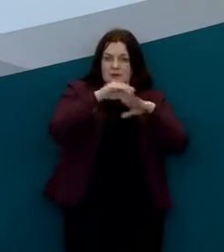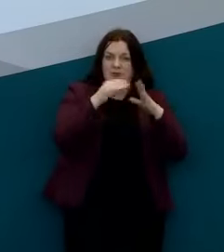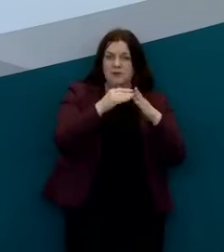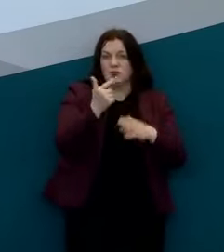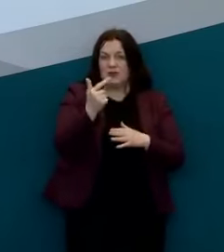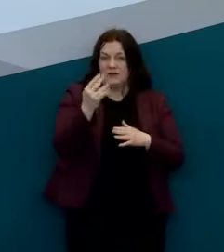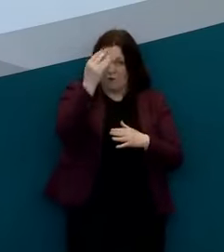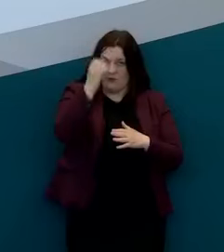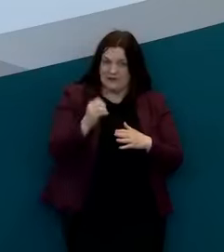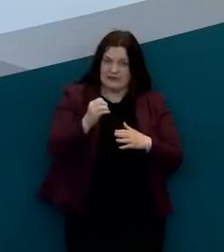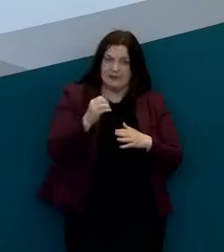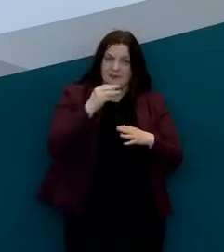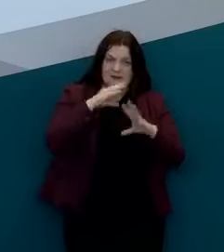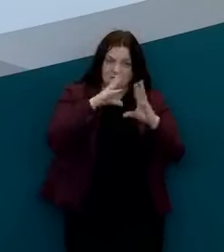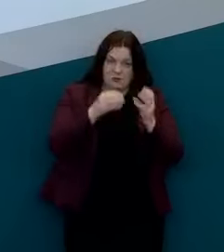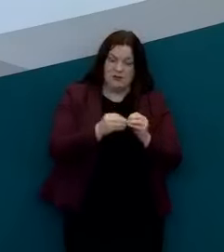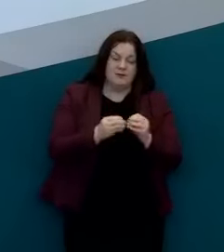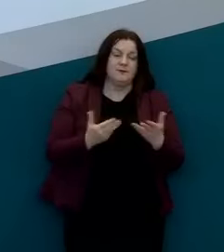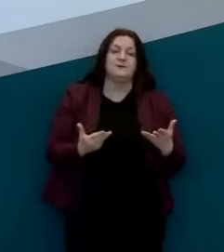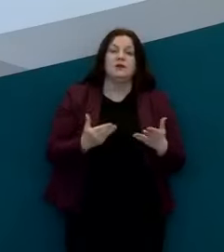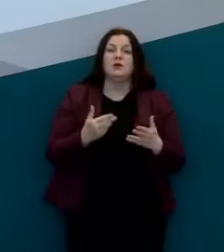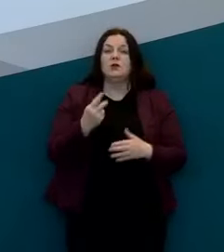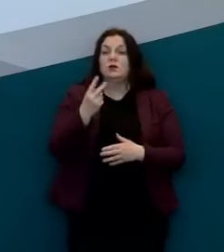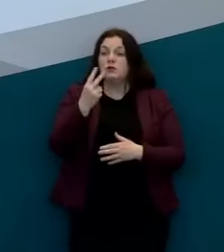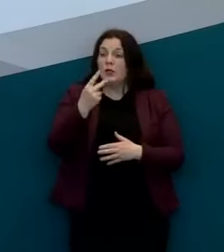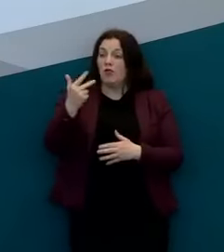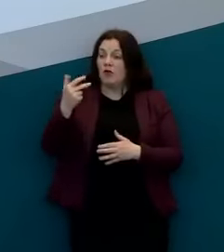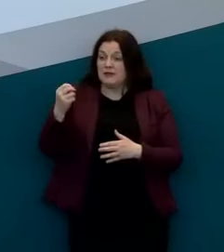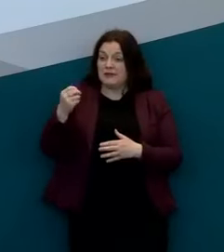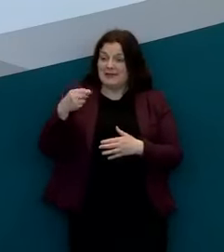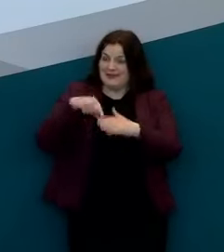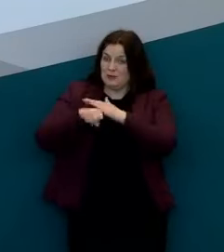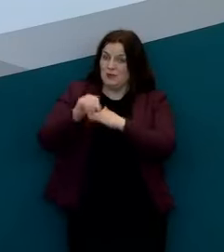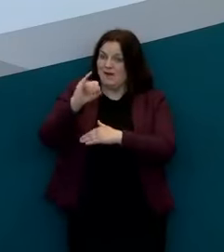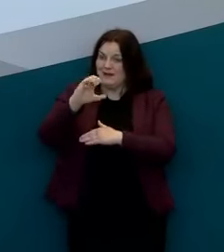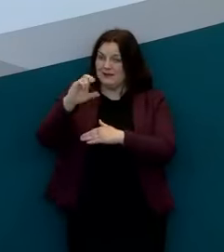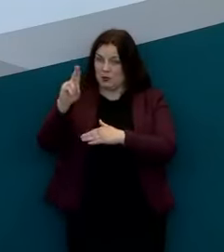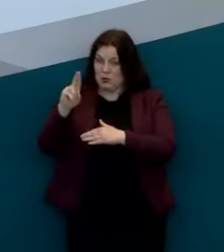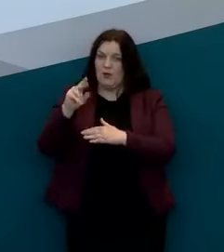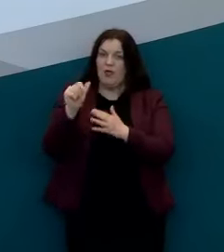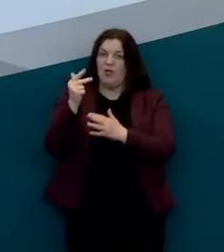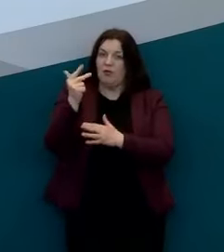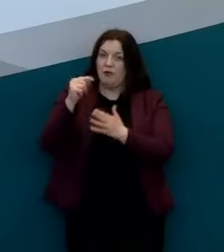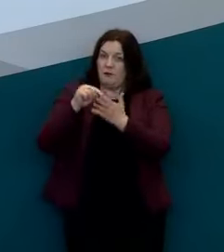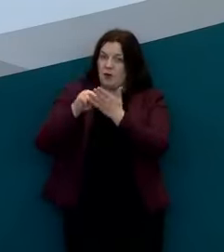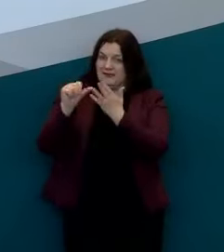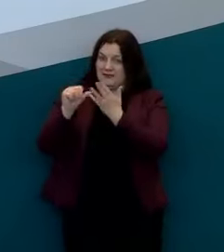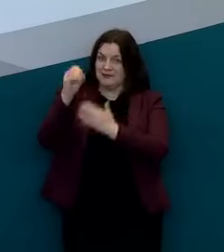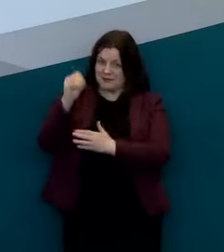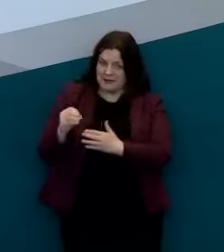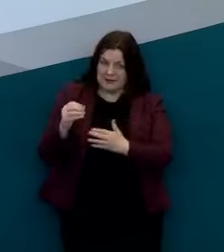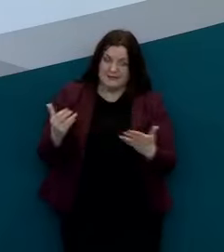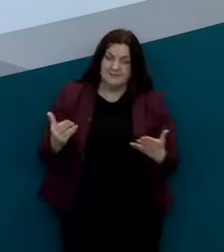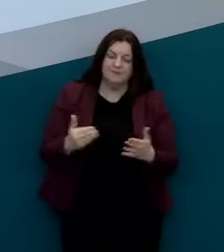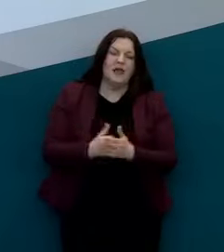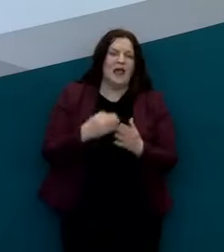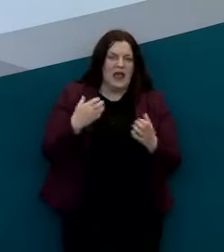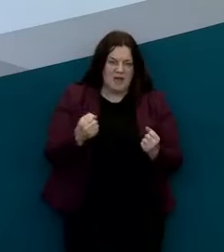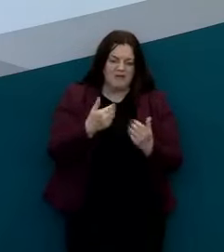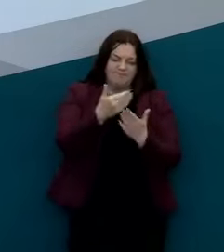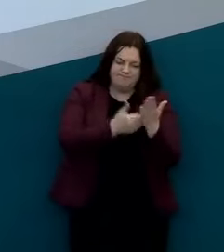230 to an intensive care unit that's 3.6 percent we have reports of